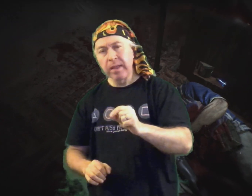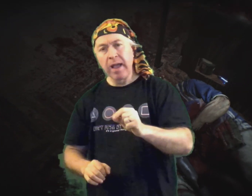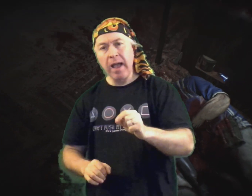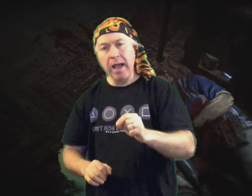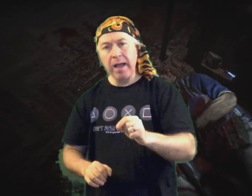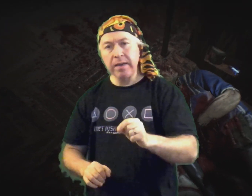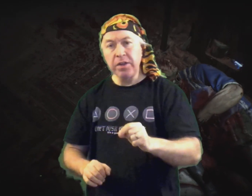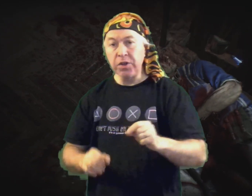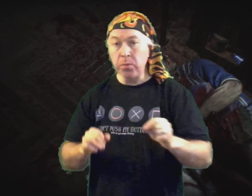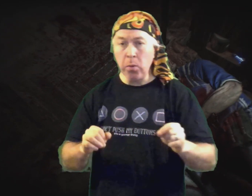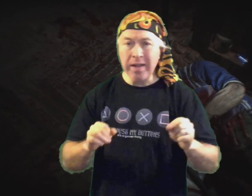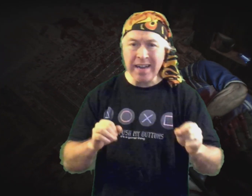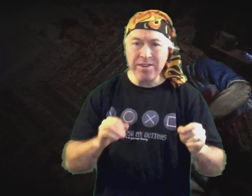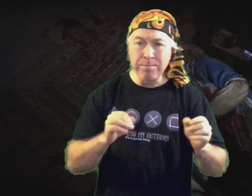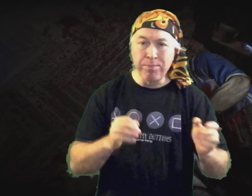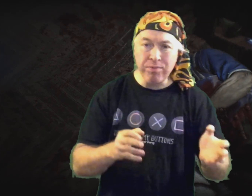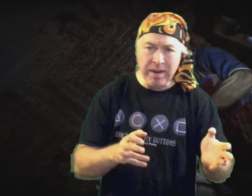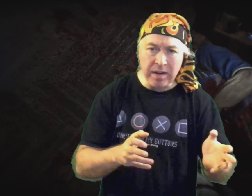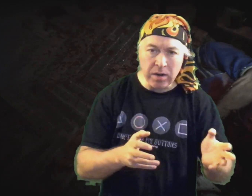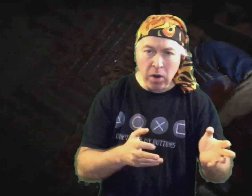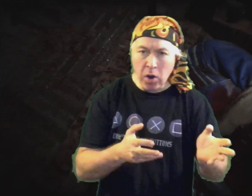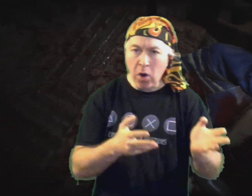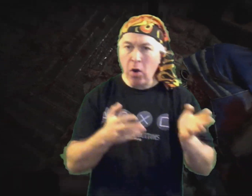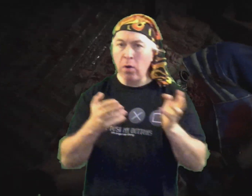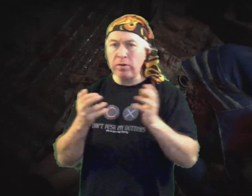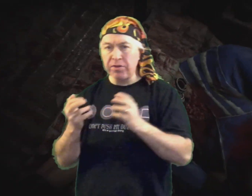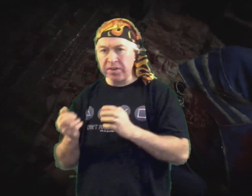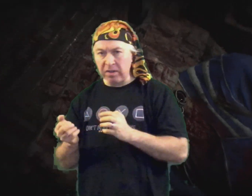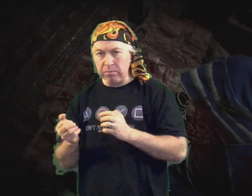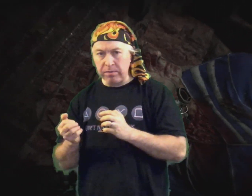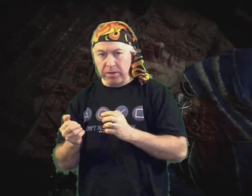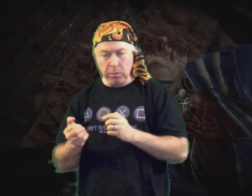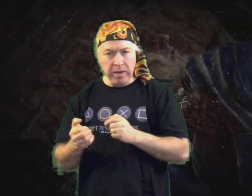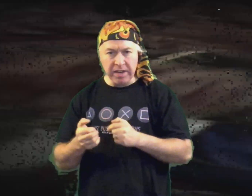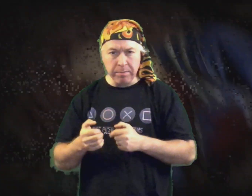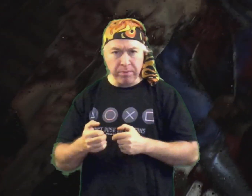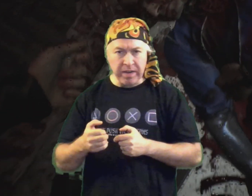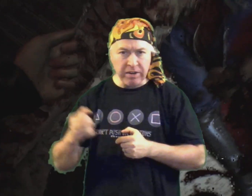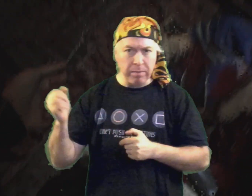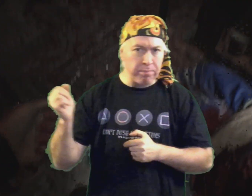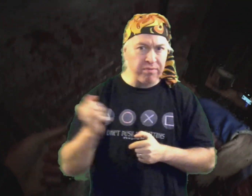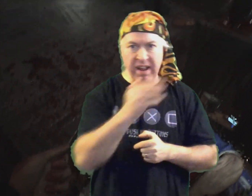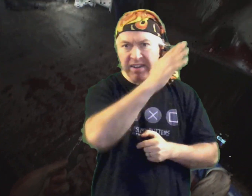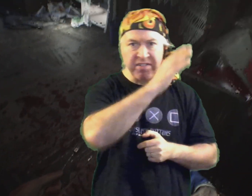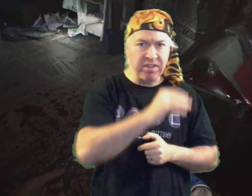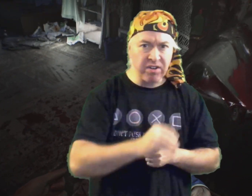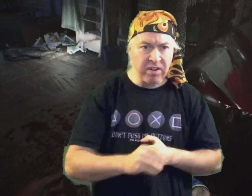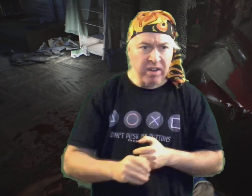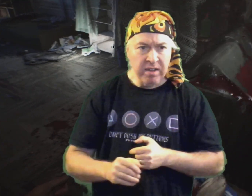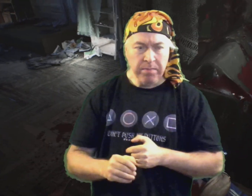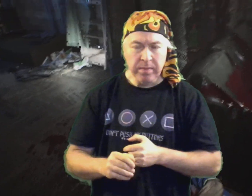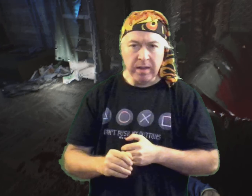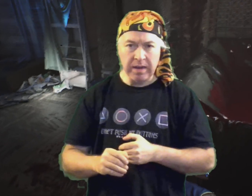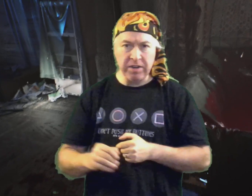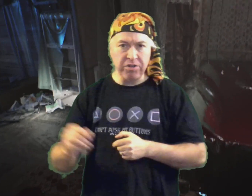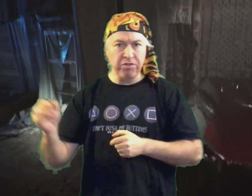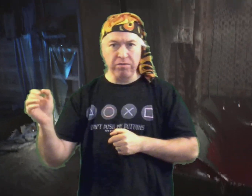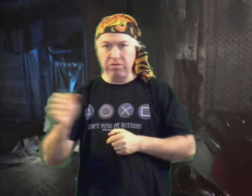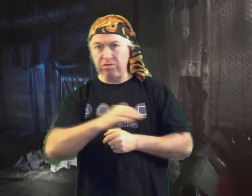and you won't get to bring all your stuff with you. You won't get to bring your oppressor and your truck